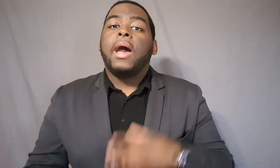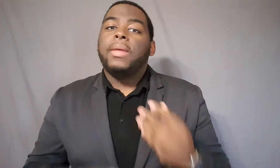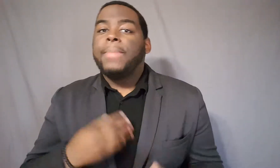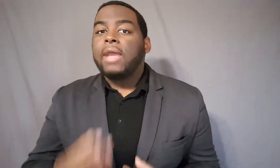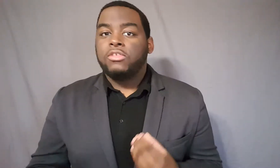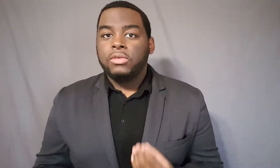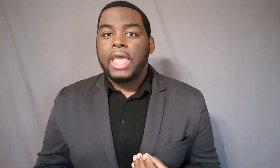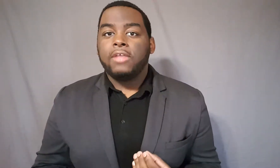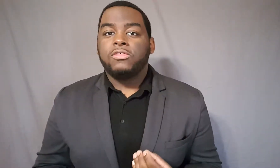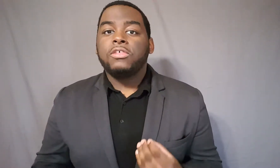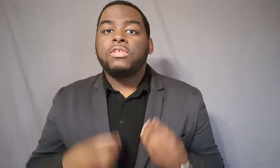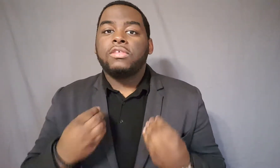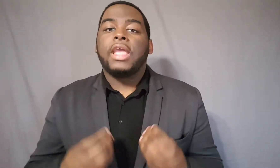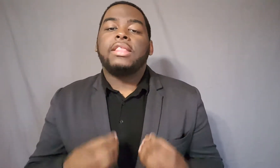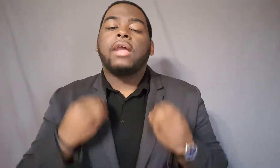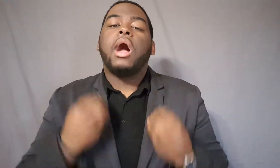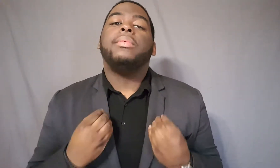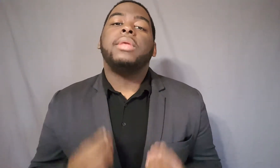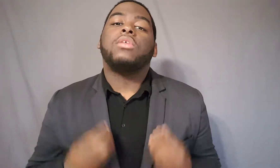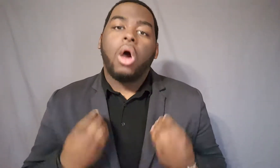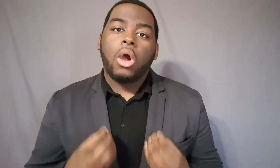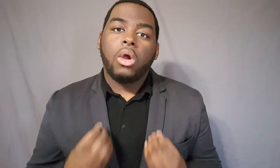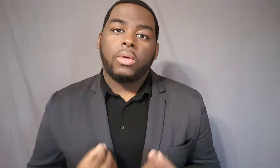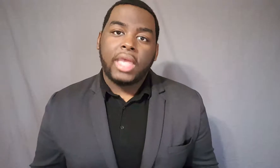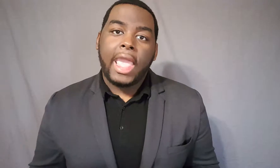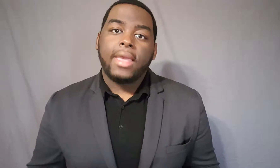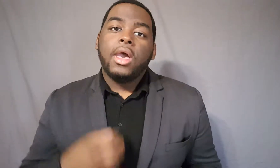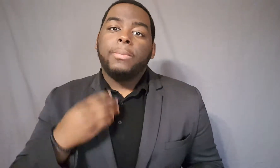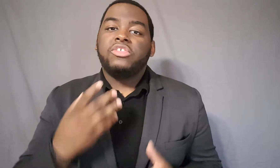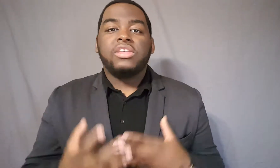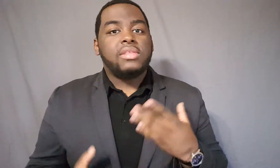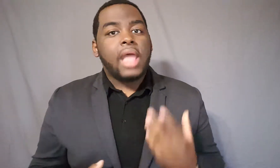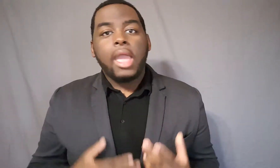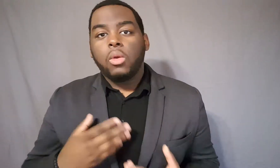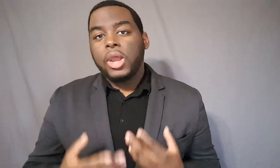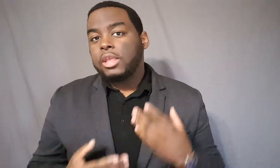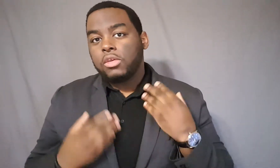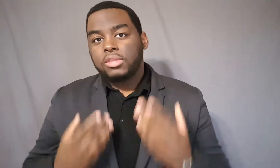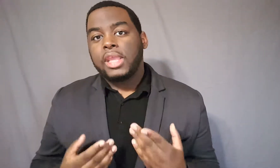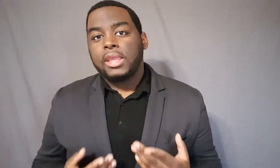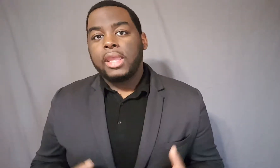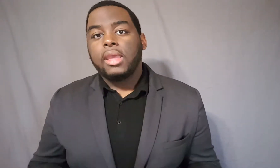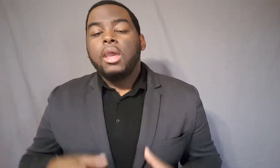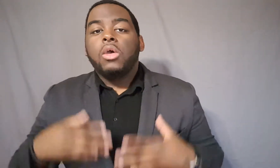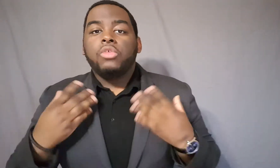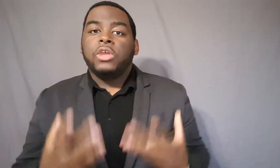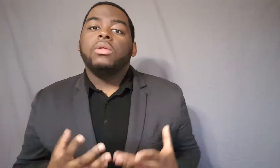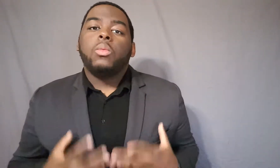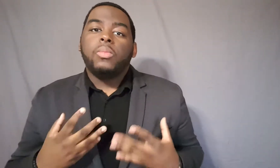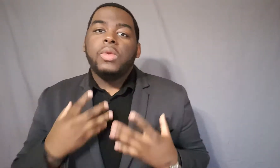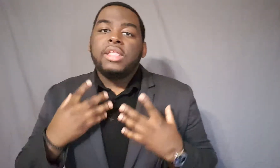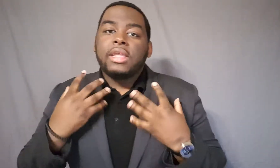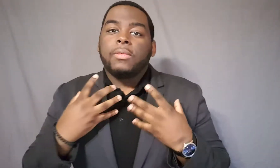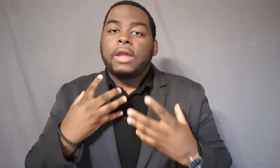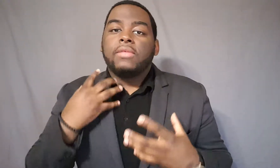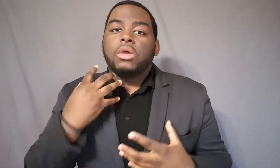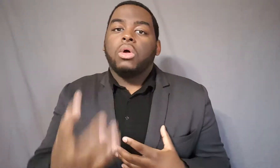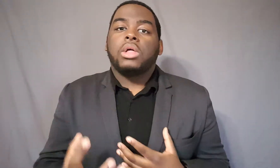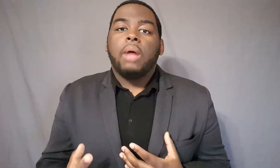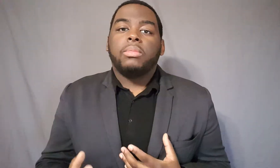coming back to that just to say that compliments are okay but just not in a way that you're thinking. Generally when we think about giving a girl a compliment